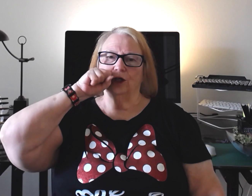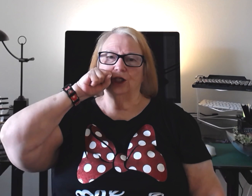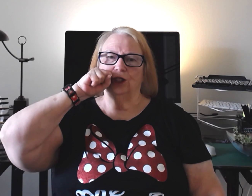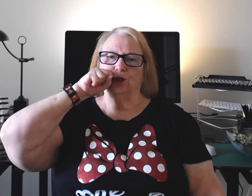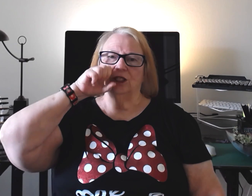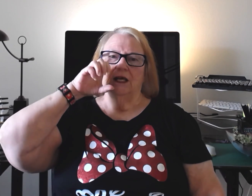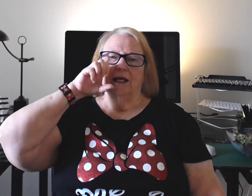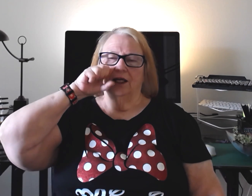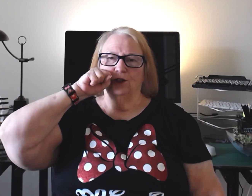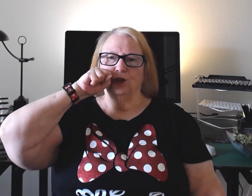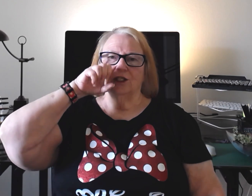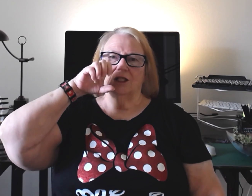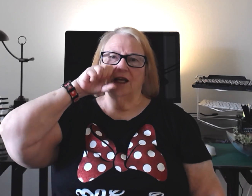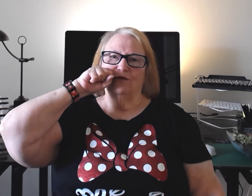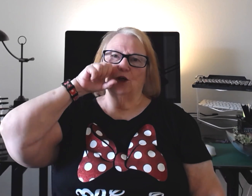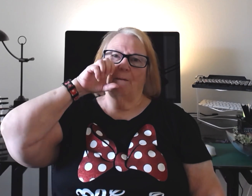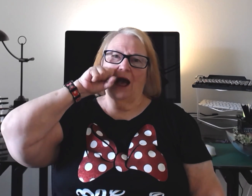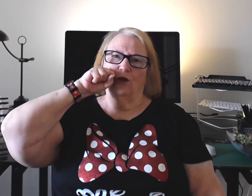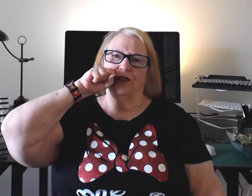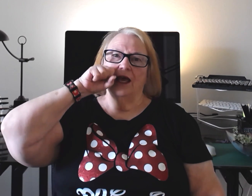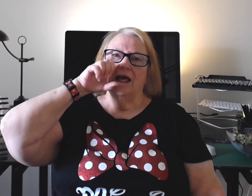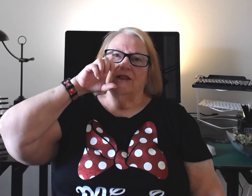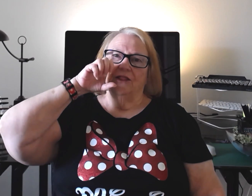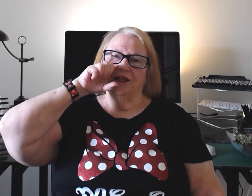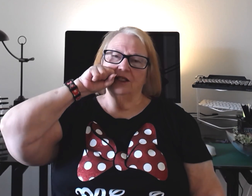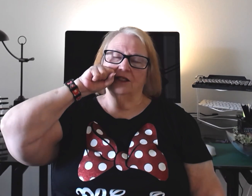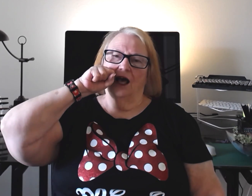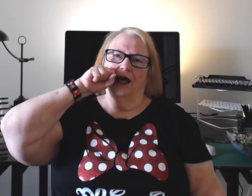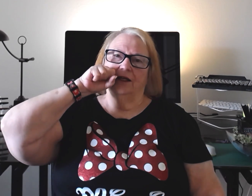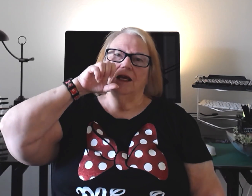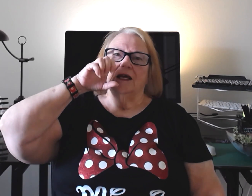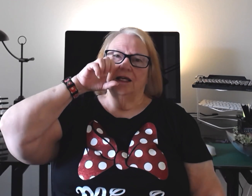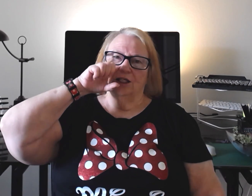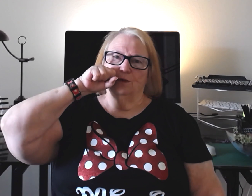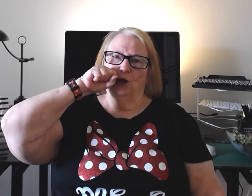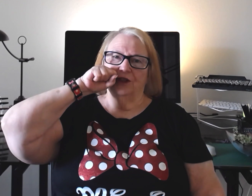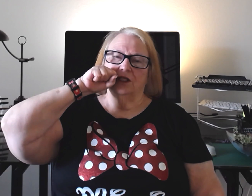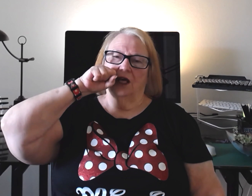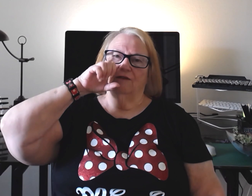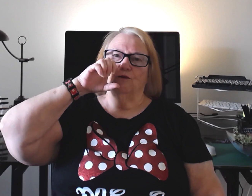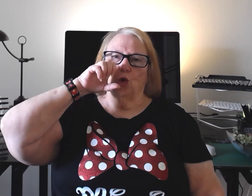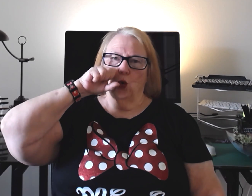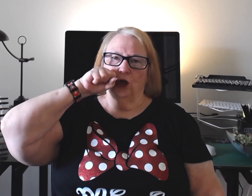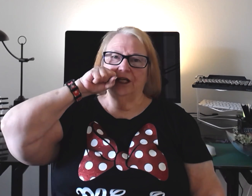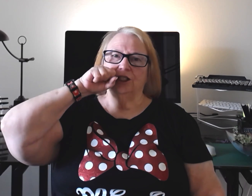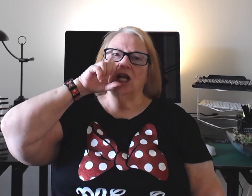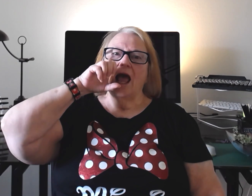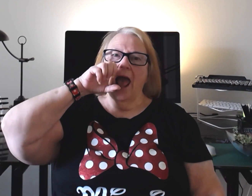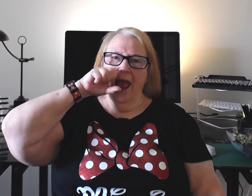juice into the side of your mouth. This sign is both the side of your orange and